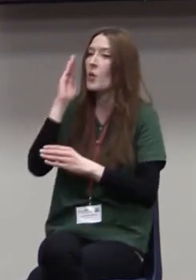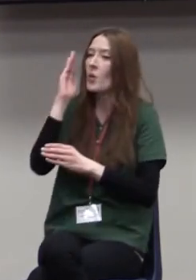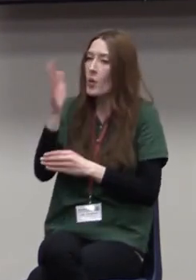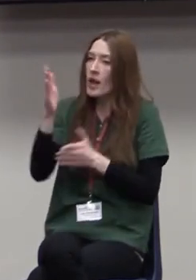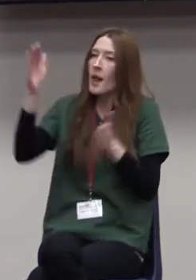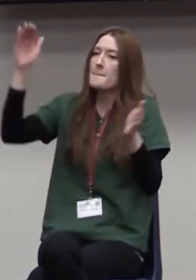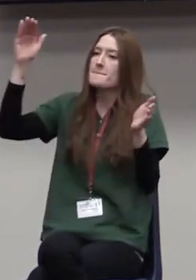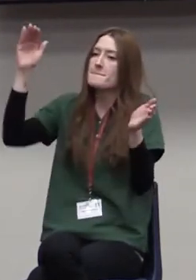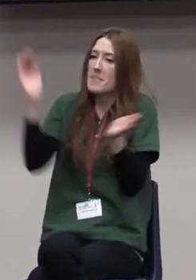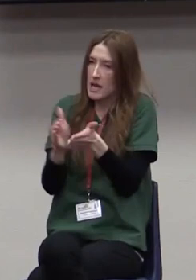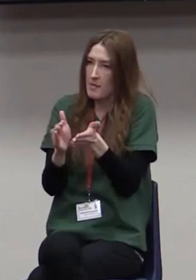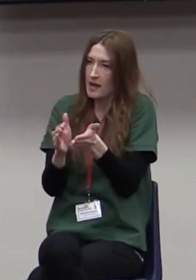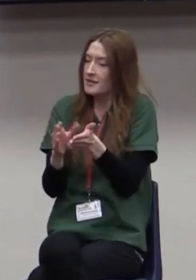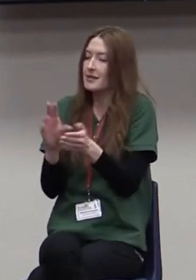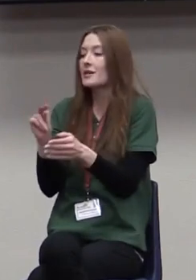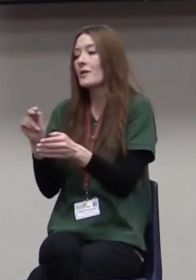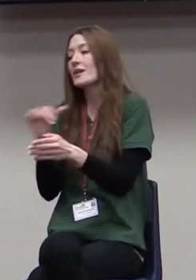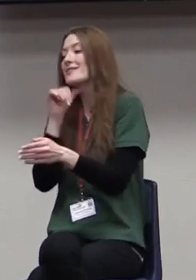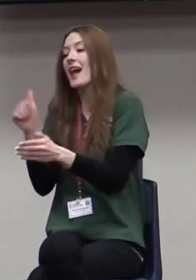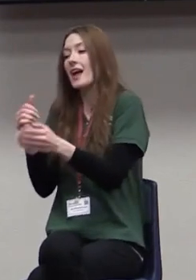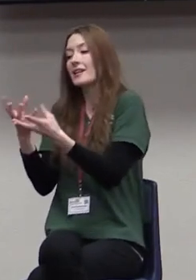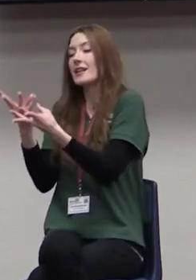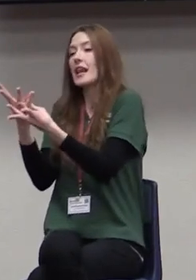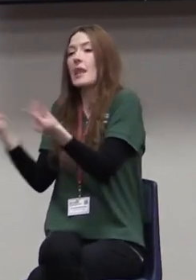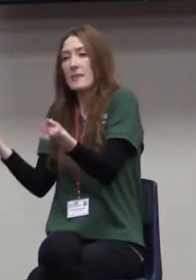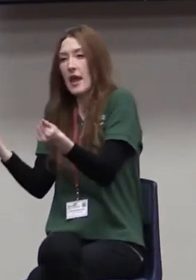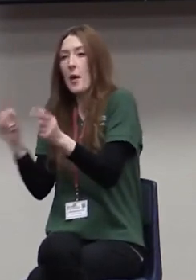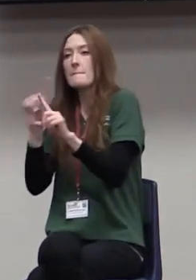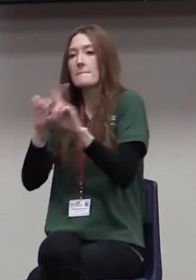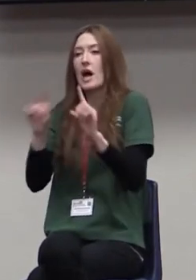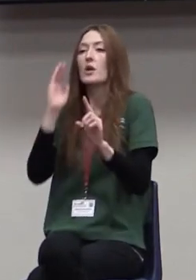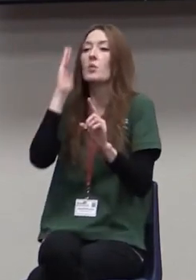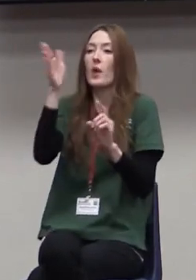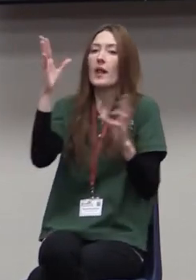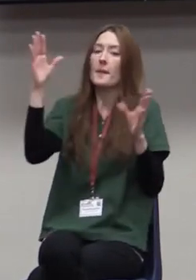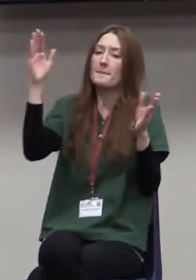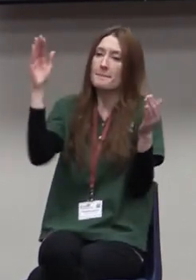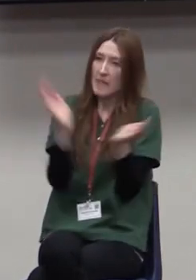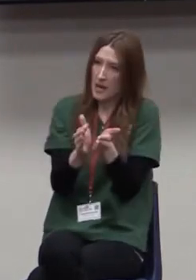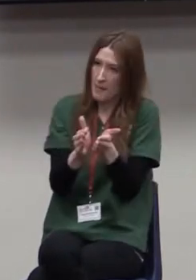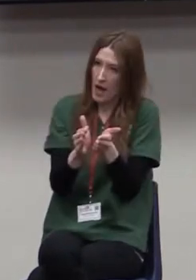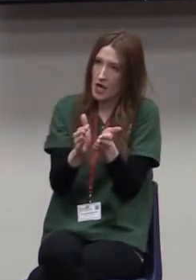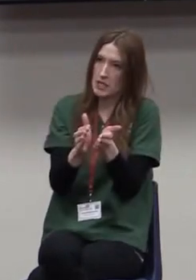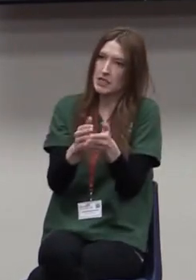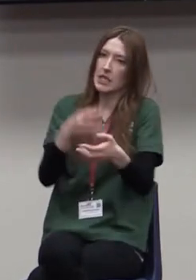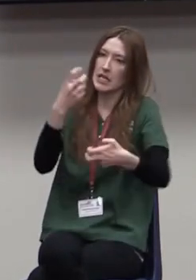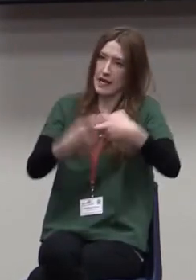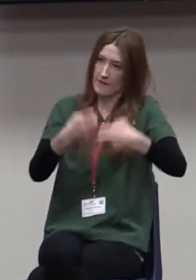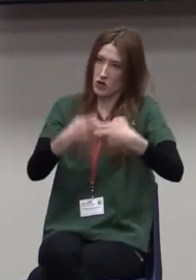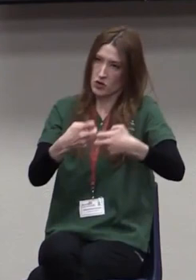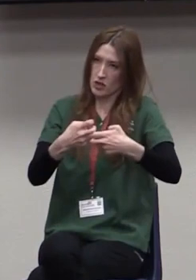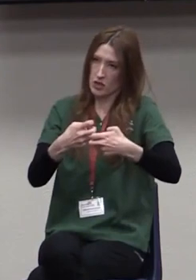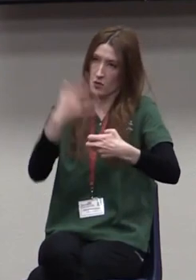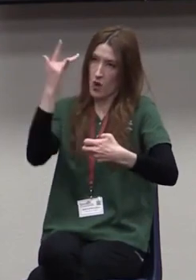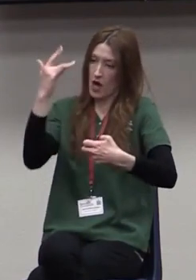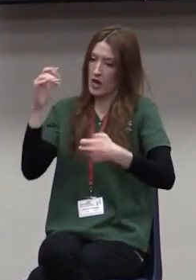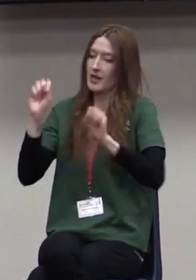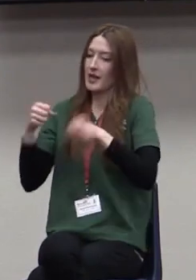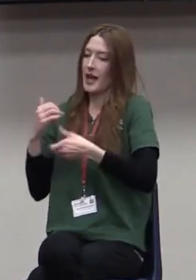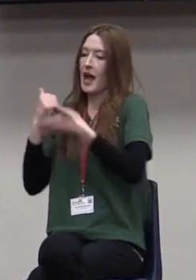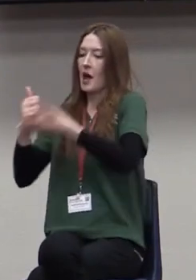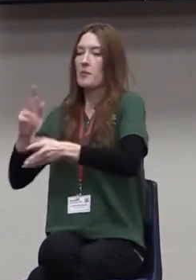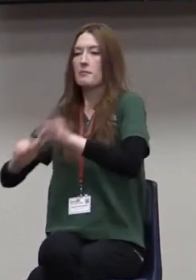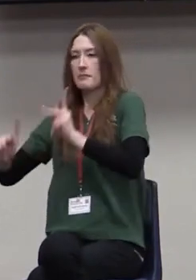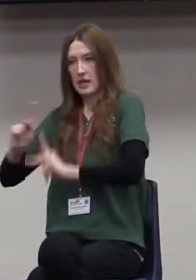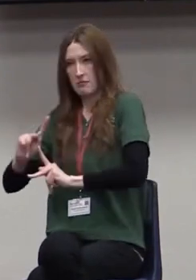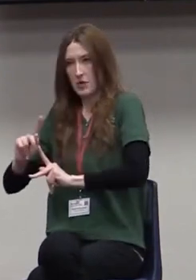and it's not going to eliminate everything, but it will certainly help minimize the difficulties of helping move people from where they are to where they need to be.